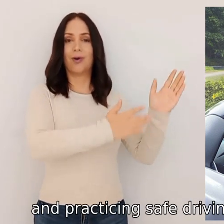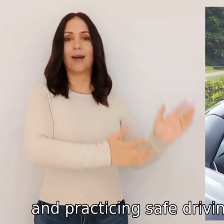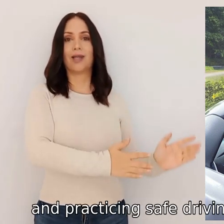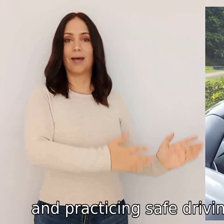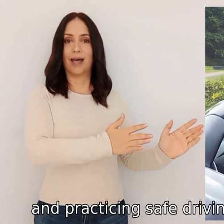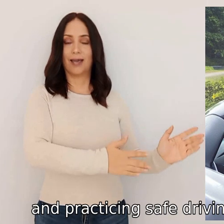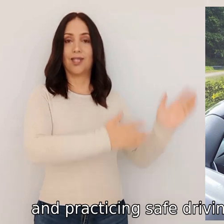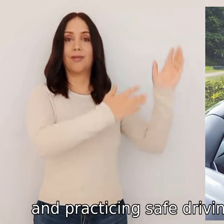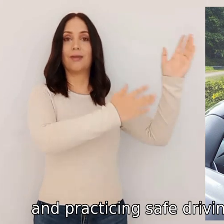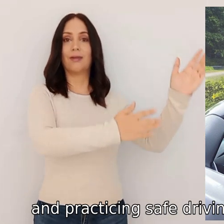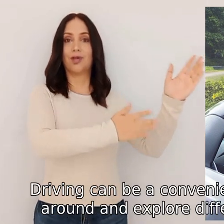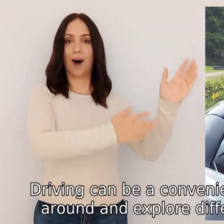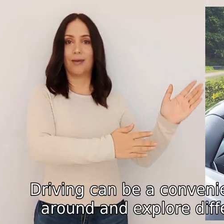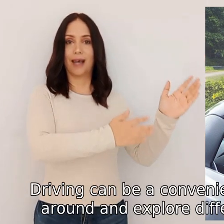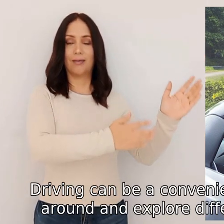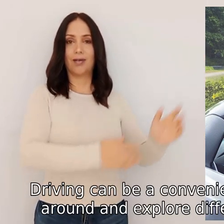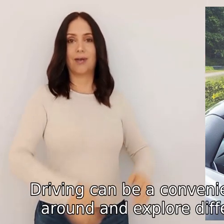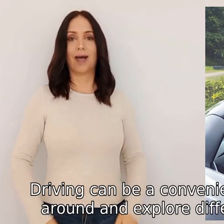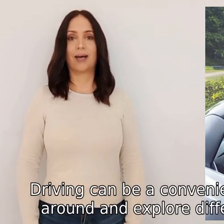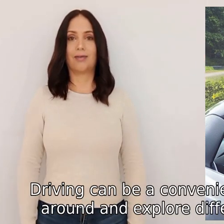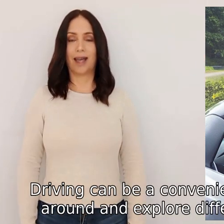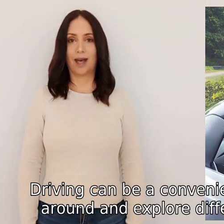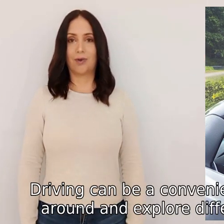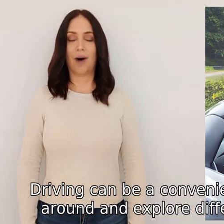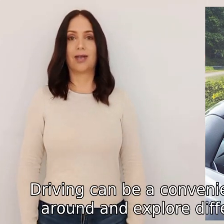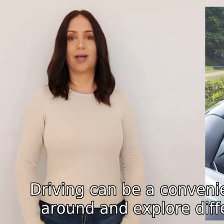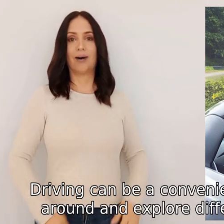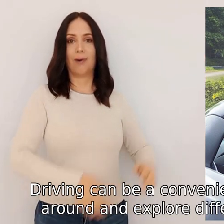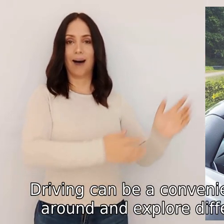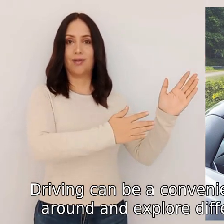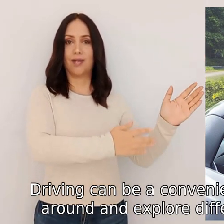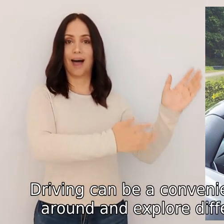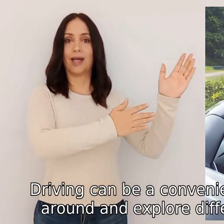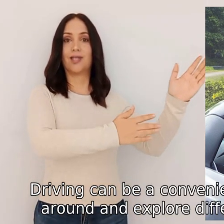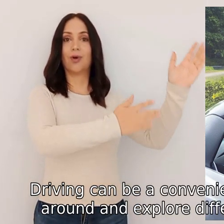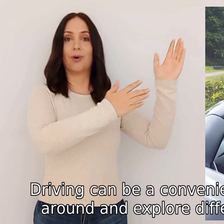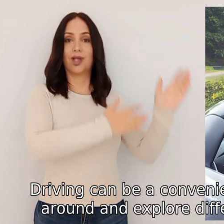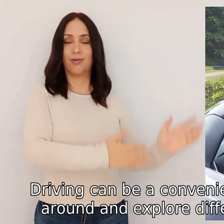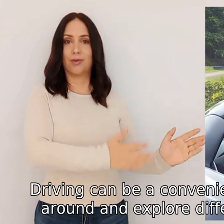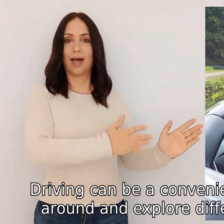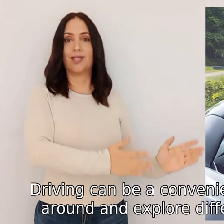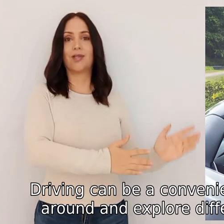driving techniques driving can be a convenient way to get around and explore different places